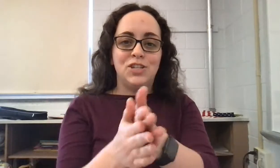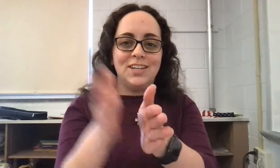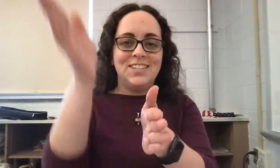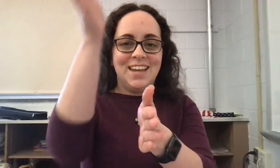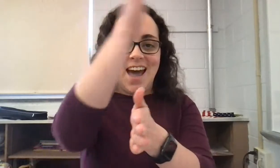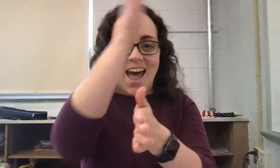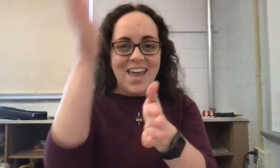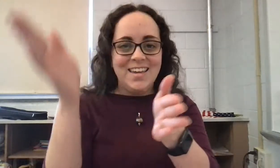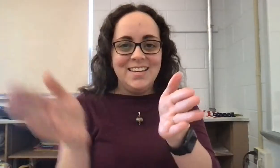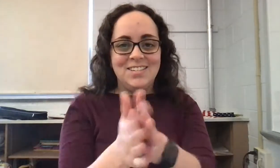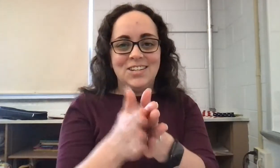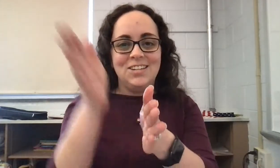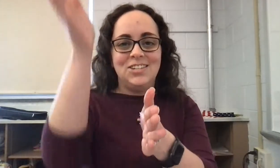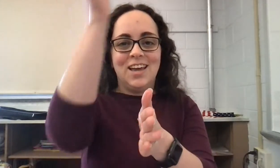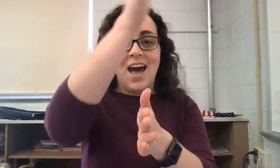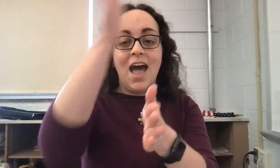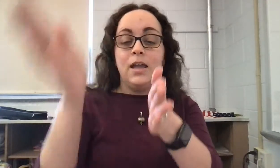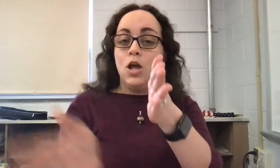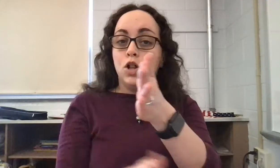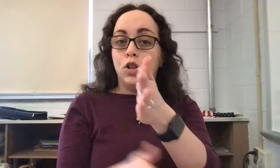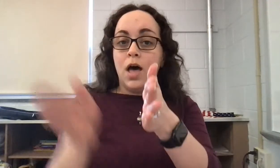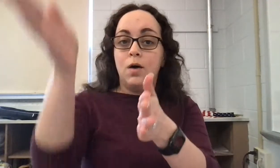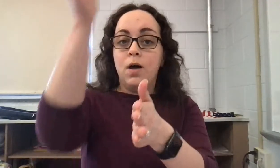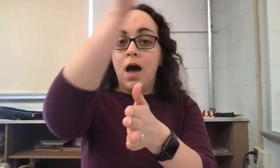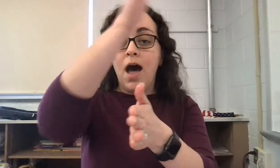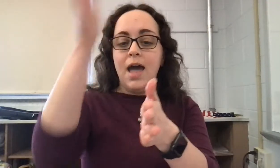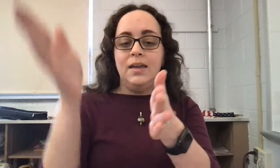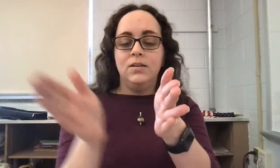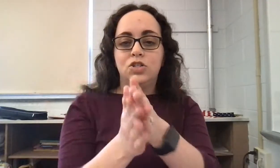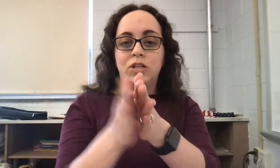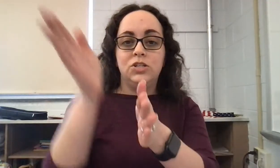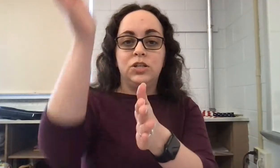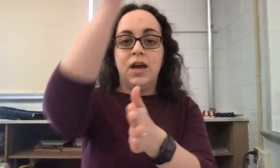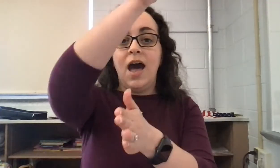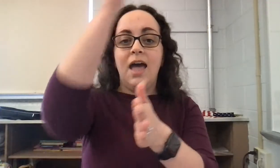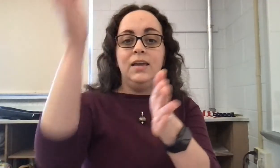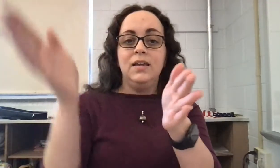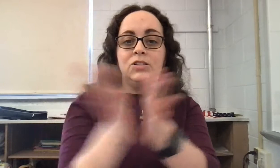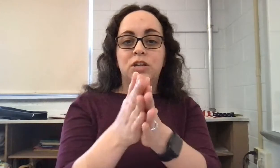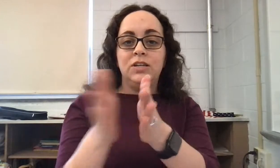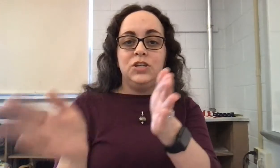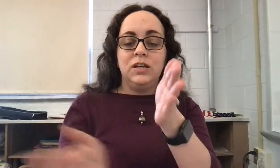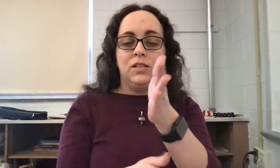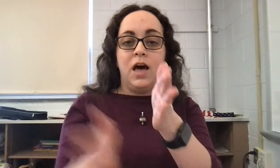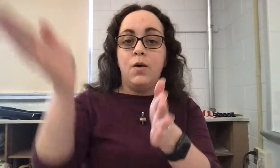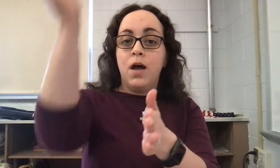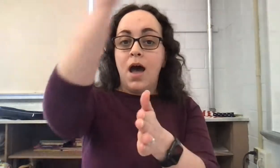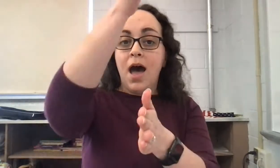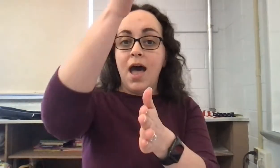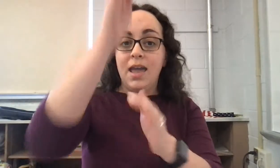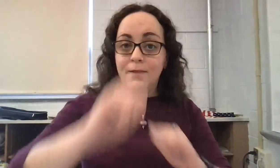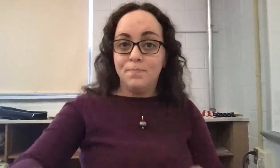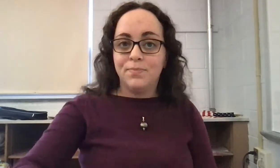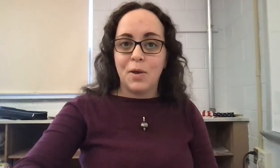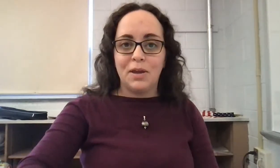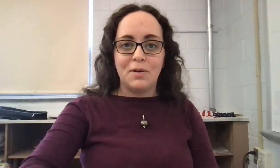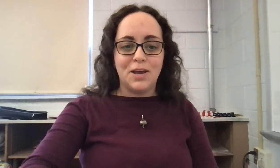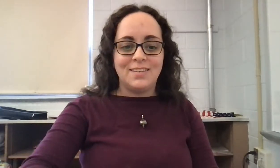chicka, chicka, high, chicka, chicka, high, low, high, chicka, chicka, high, chicka, low, high. There we go. Good.